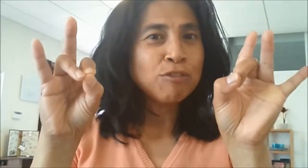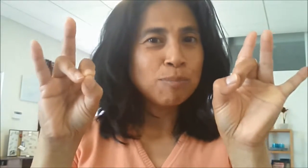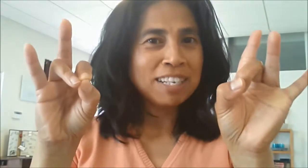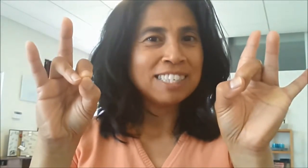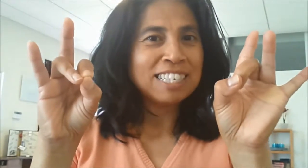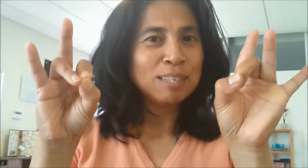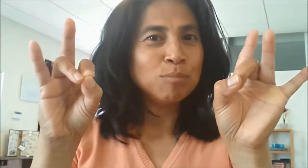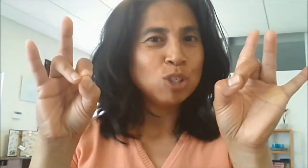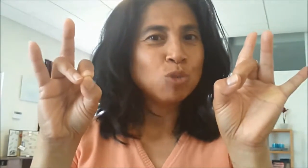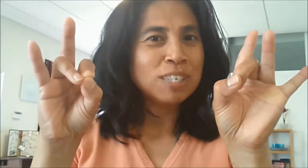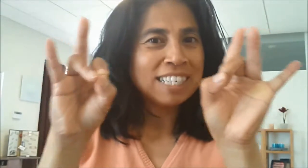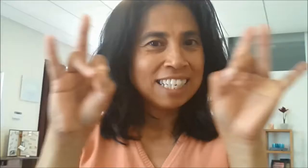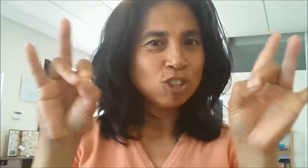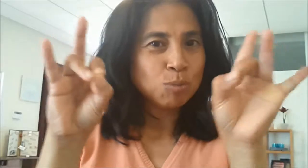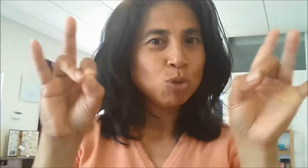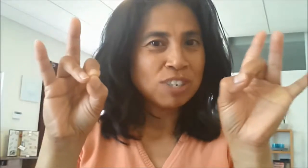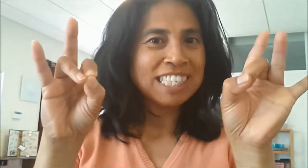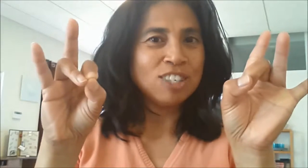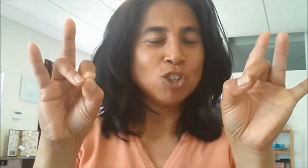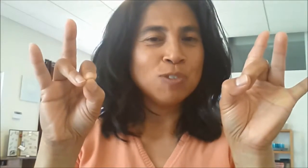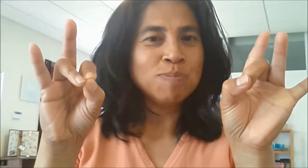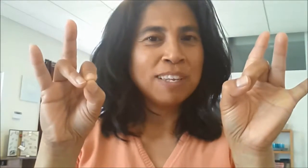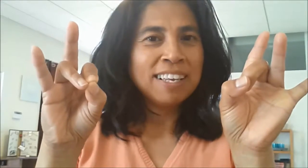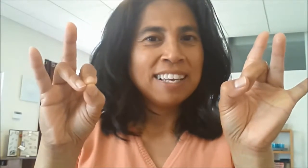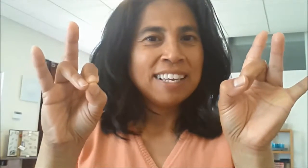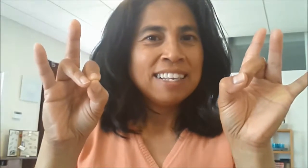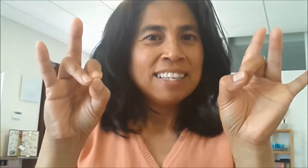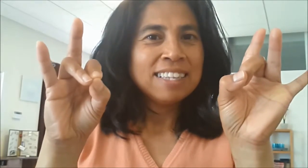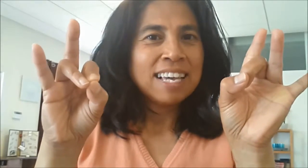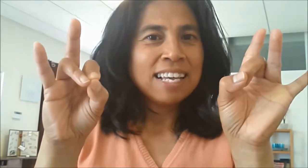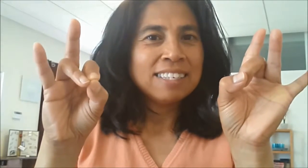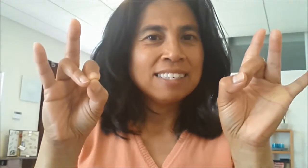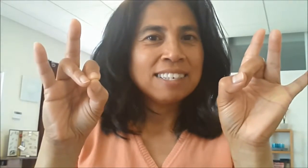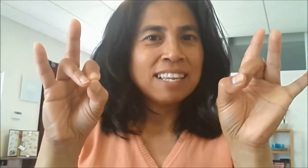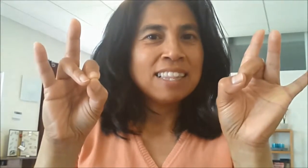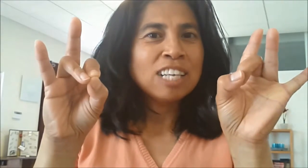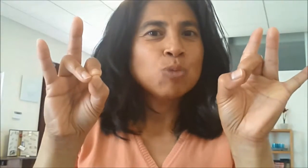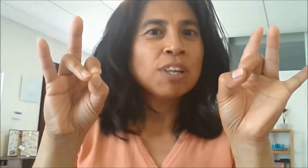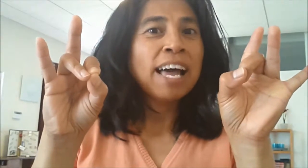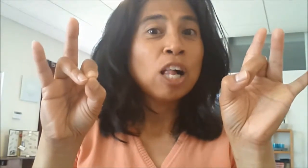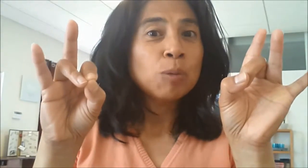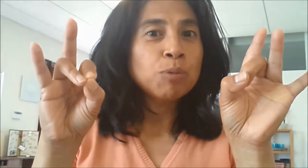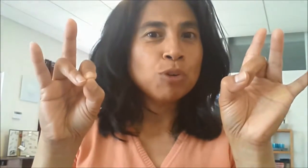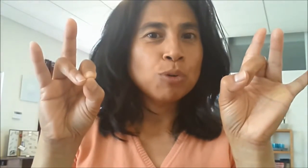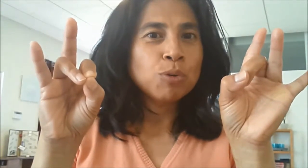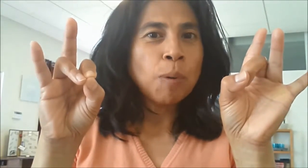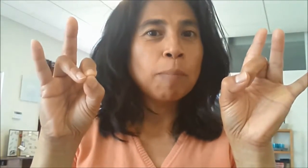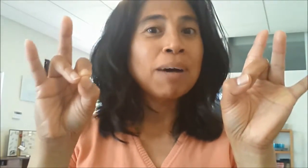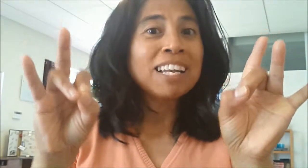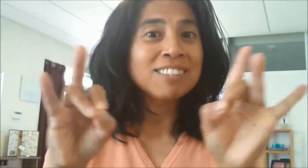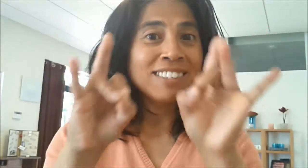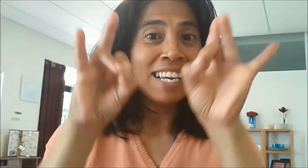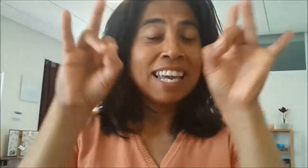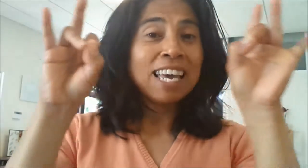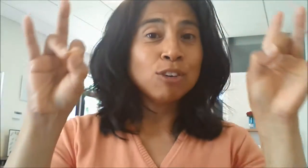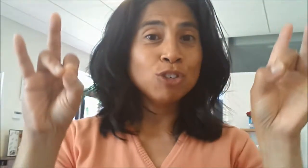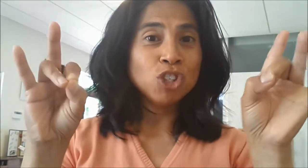minutes in between each mudra session, then that will help you balance that energy